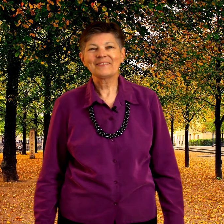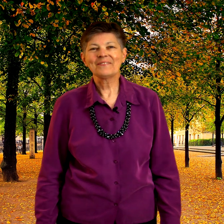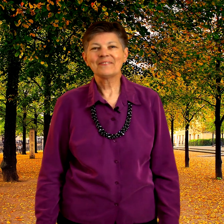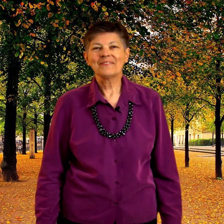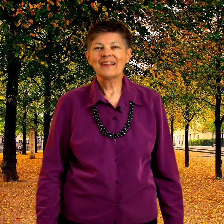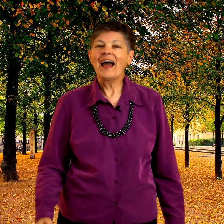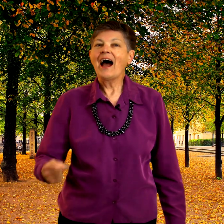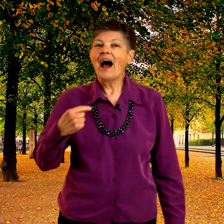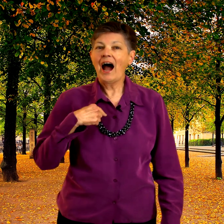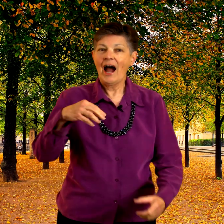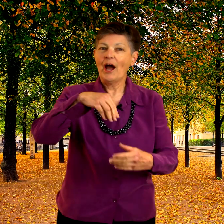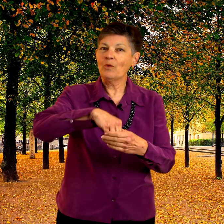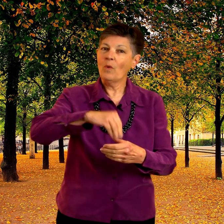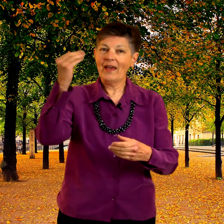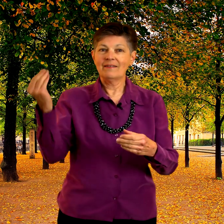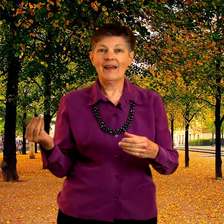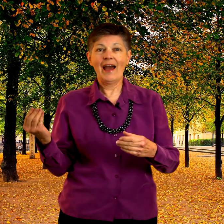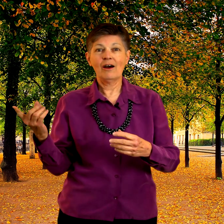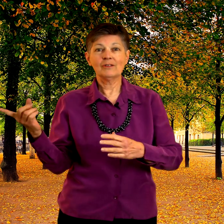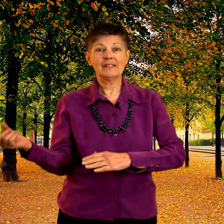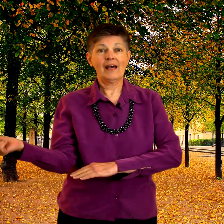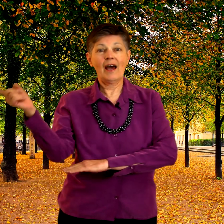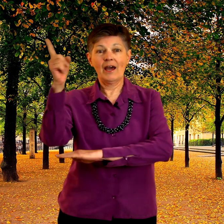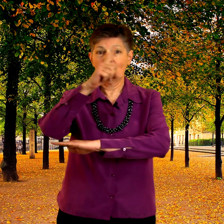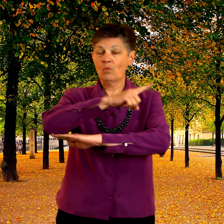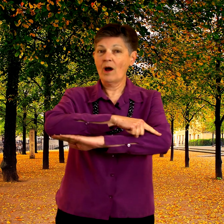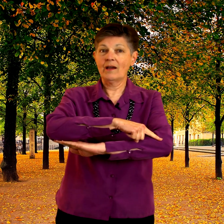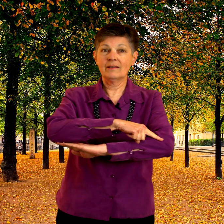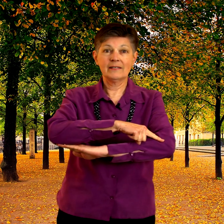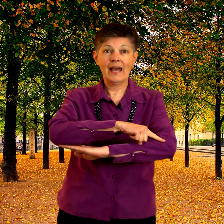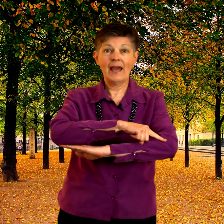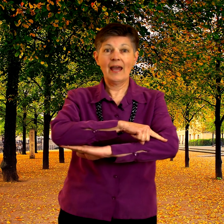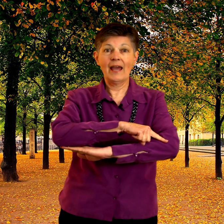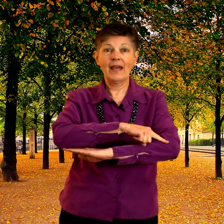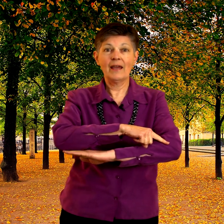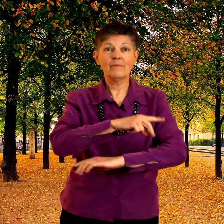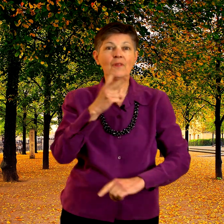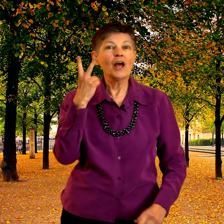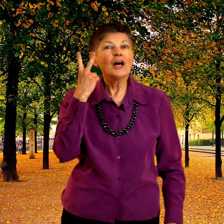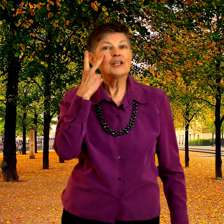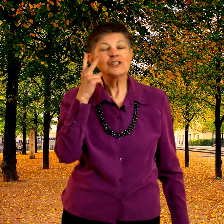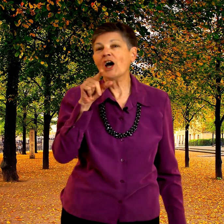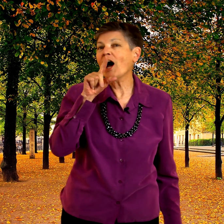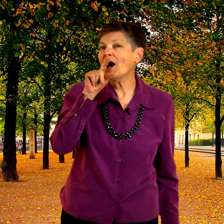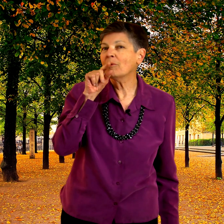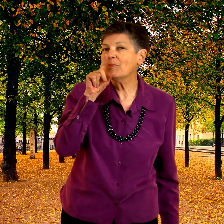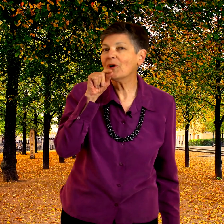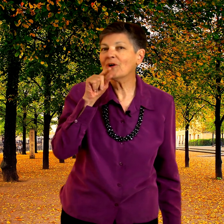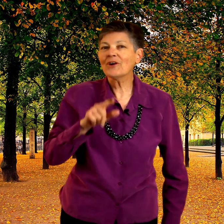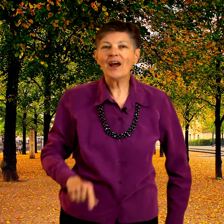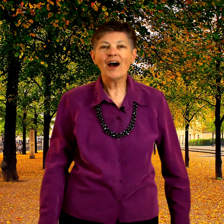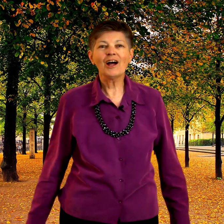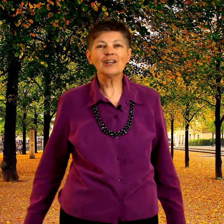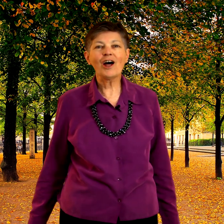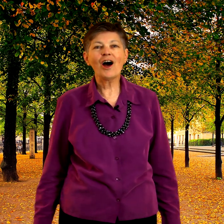i went outside one day i a bird along